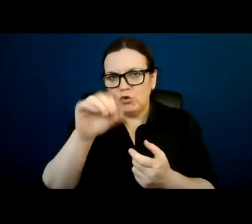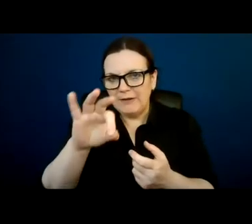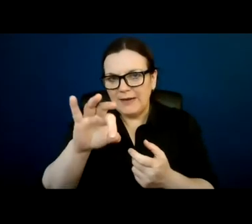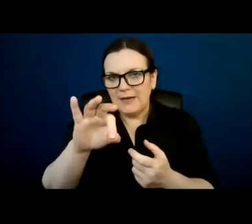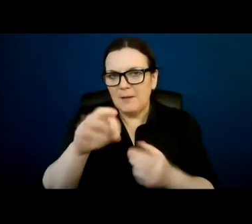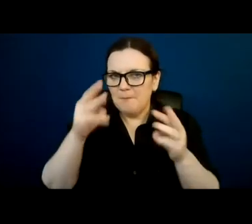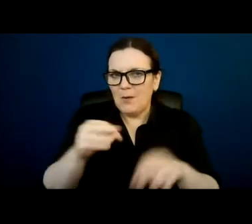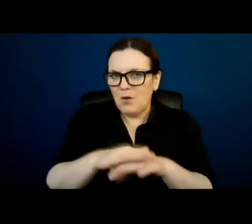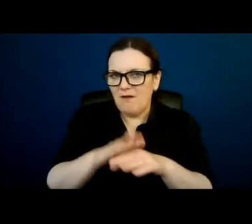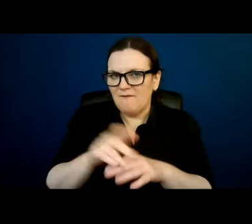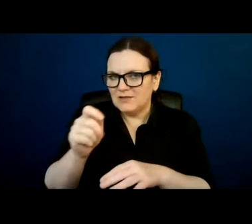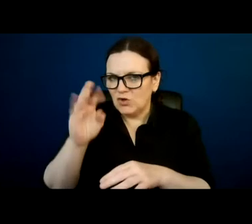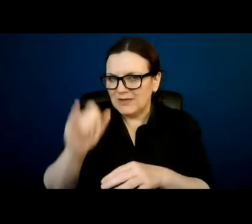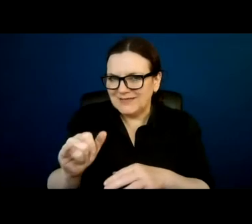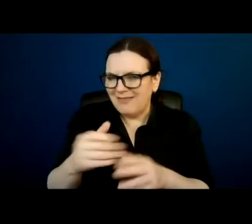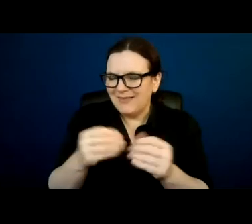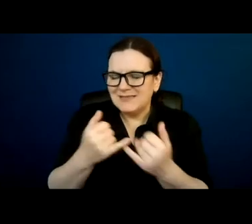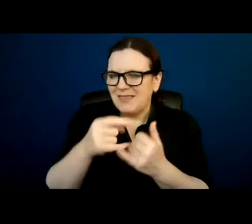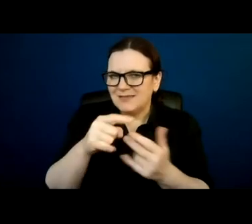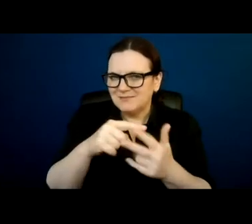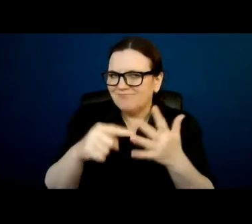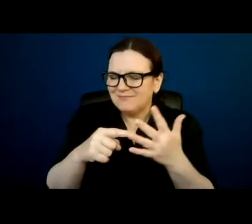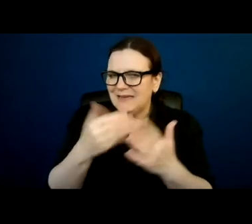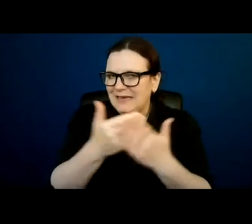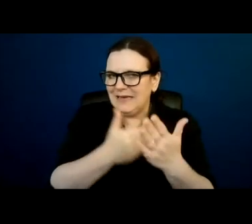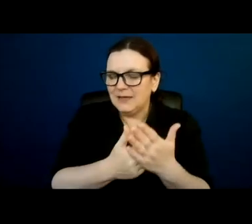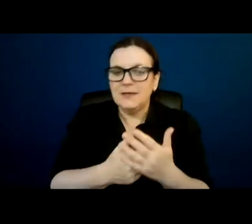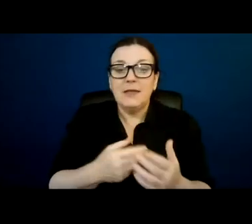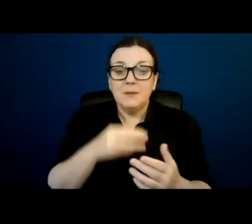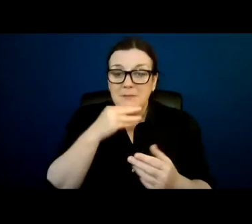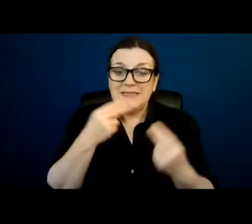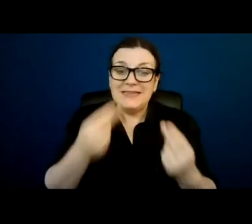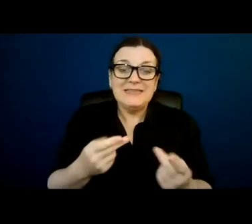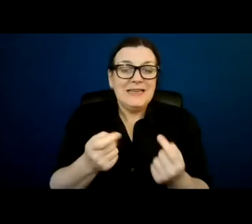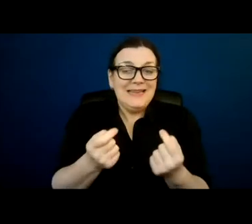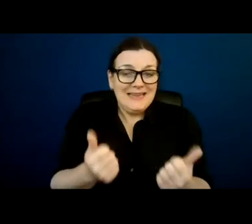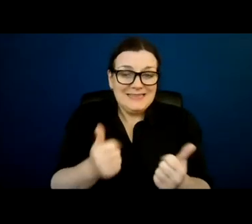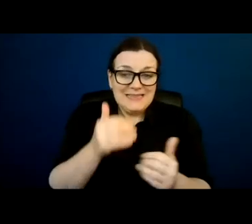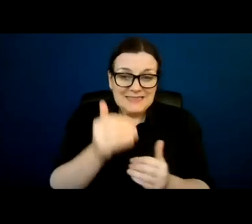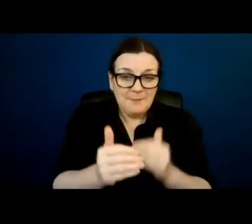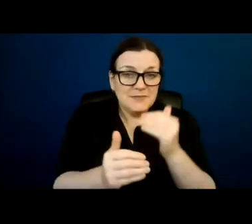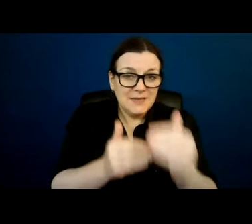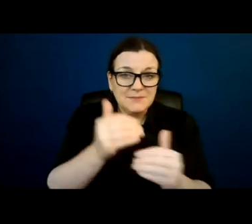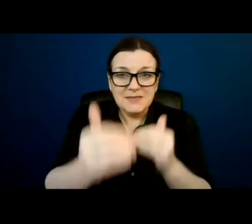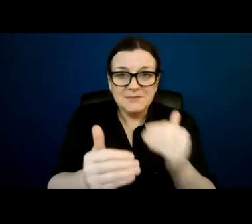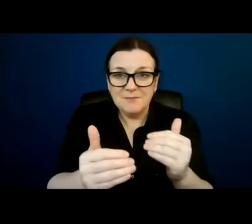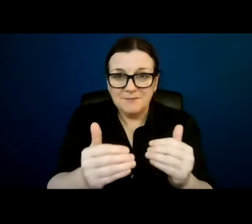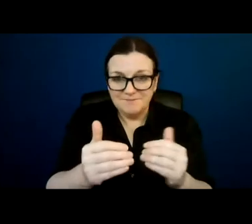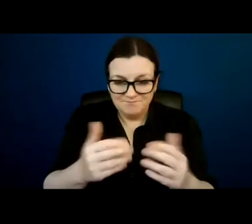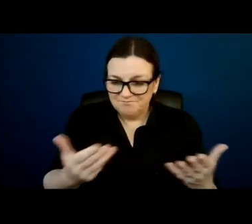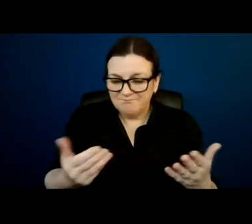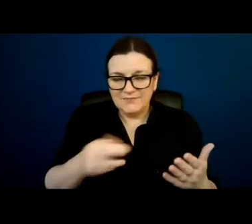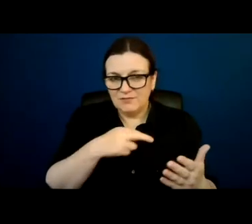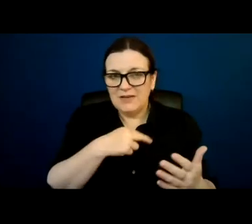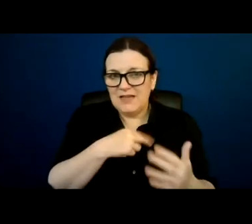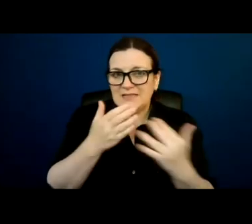on board. So it's easy, step-by-step procedures will be required to make this act accessible to all who need